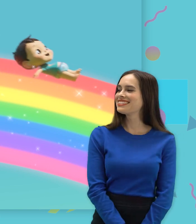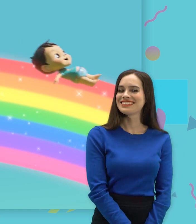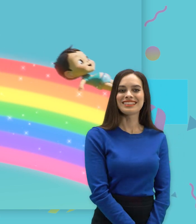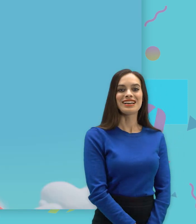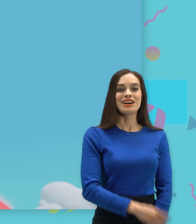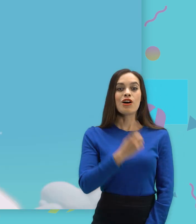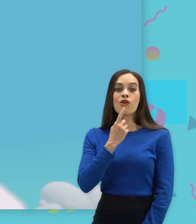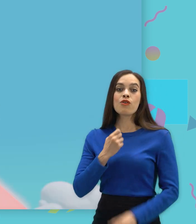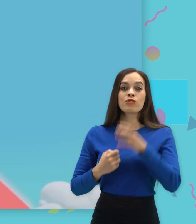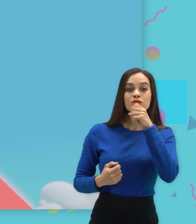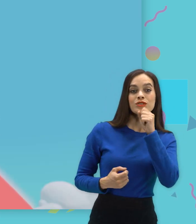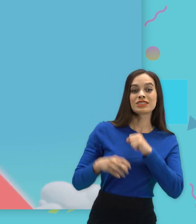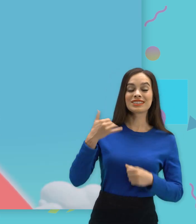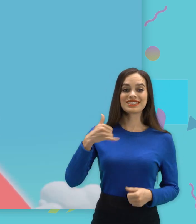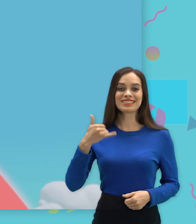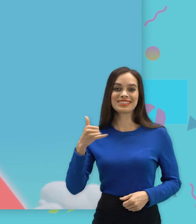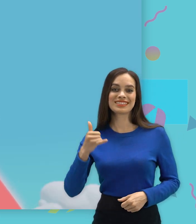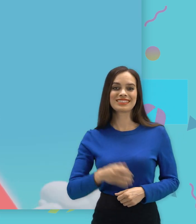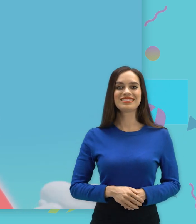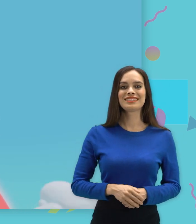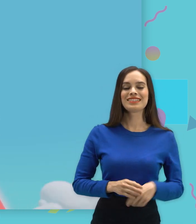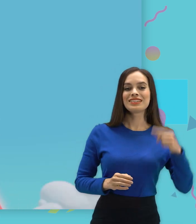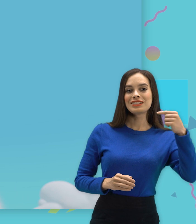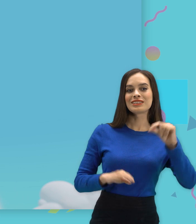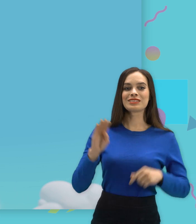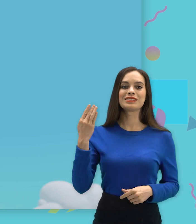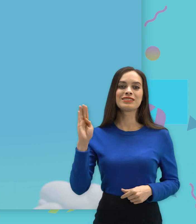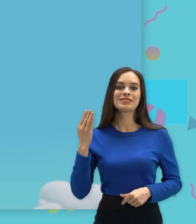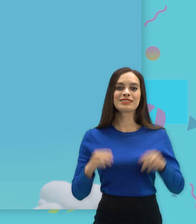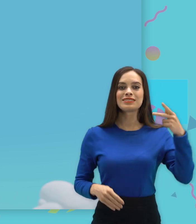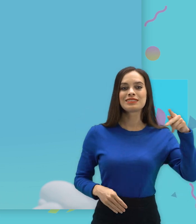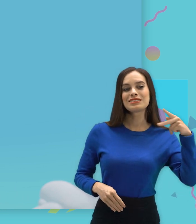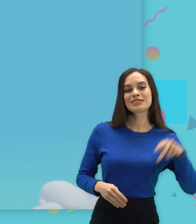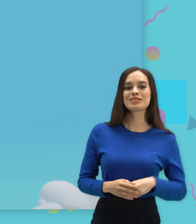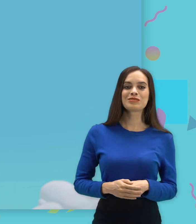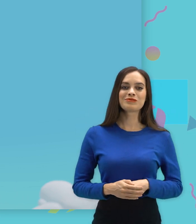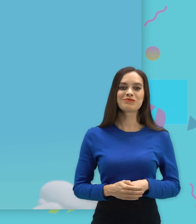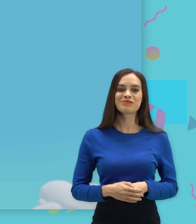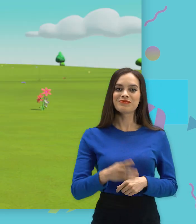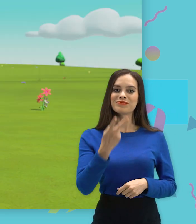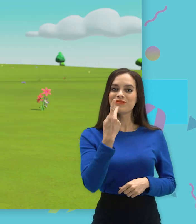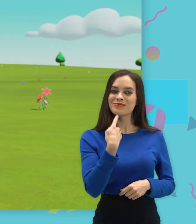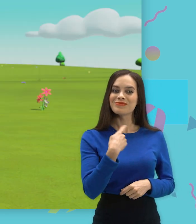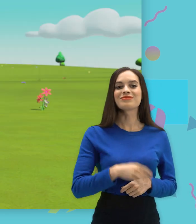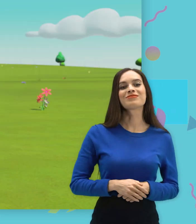Red, orange, yellow Green, blue, purple And